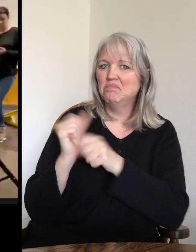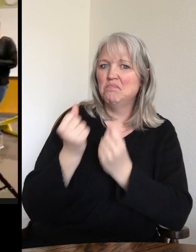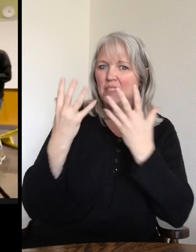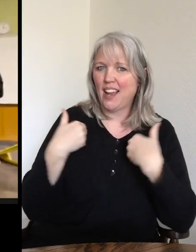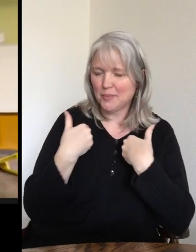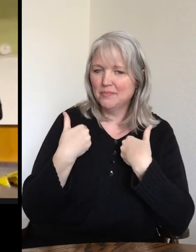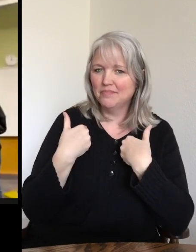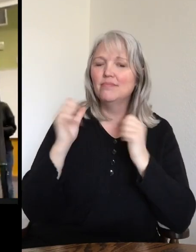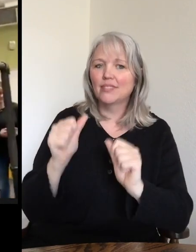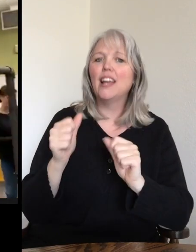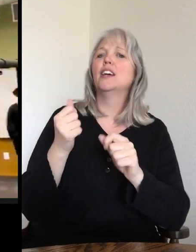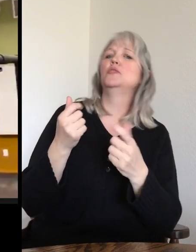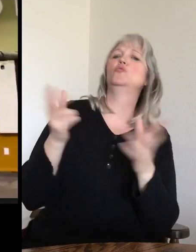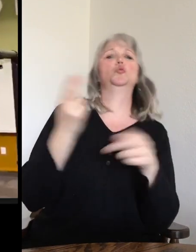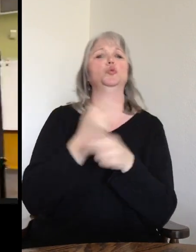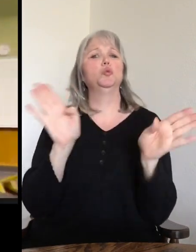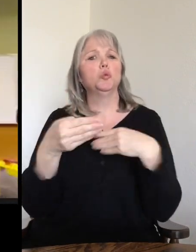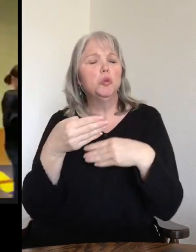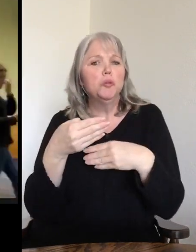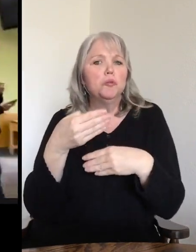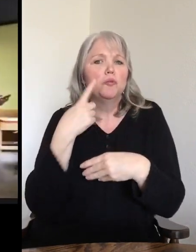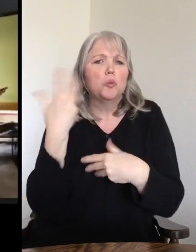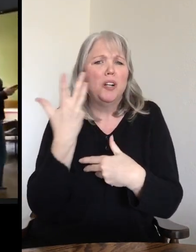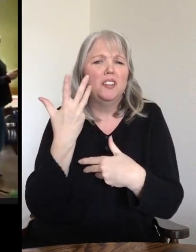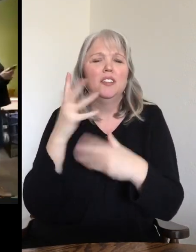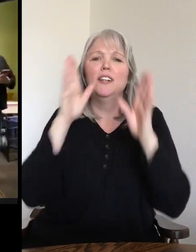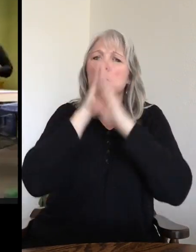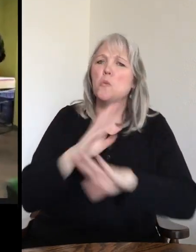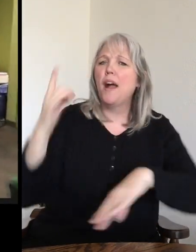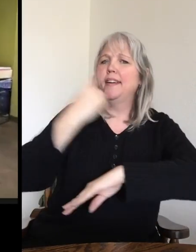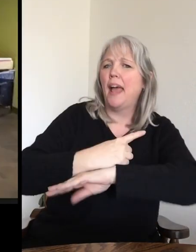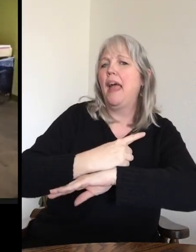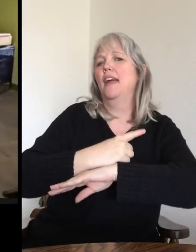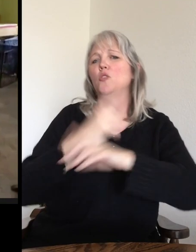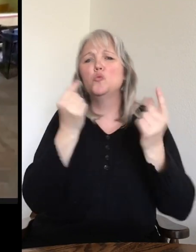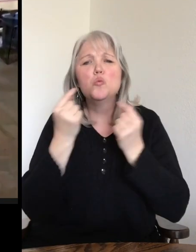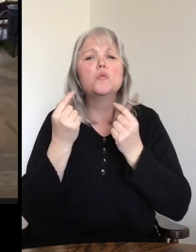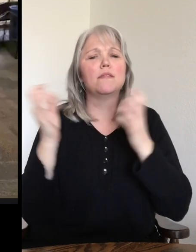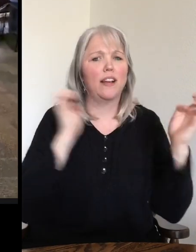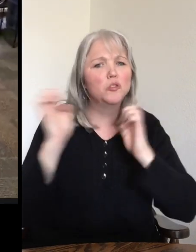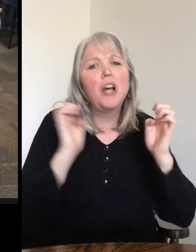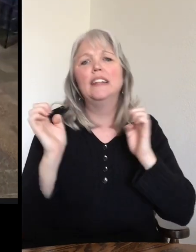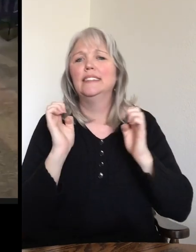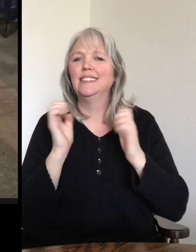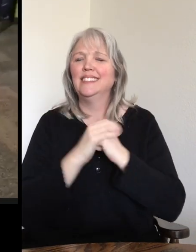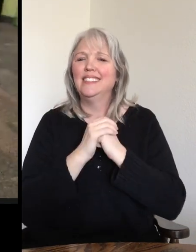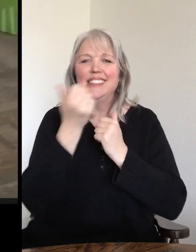So that we can take them on quiet days like this to exercise and get any sort of